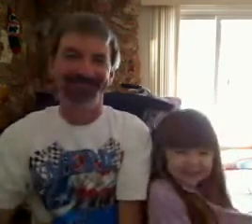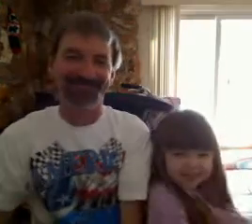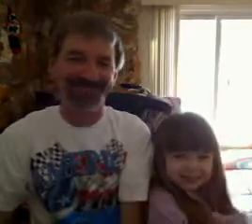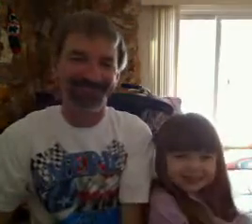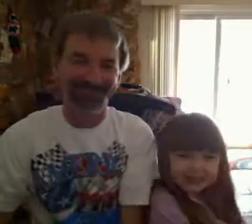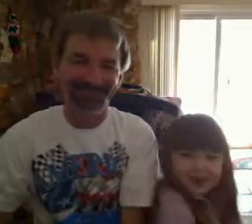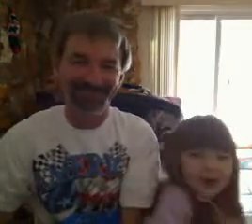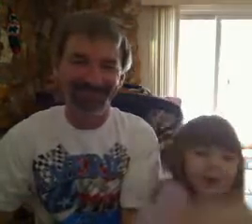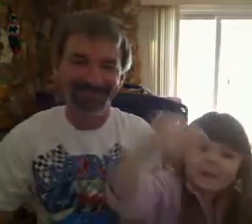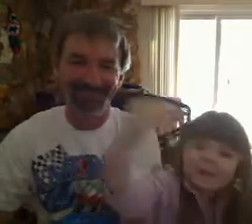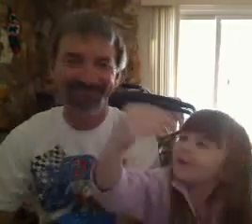Hello.